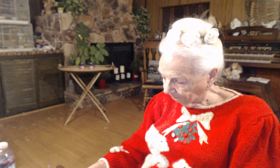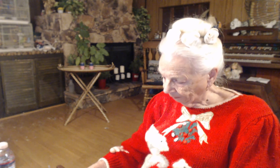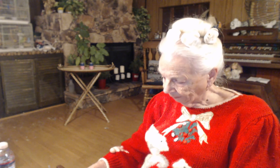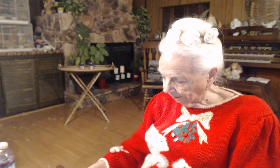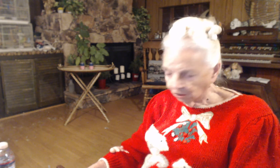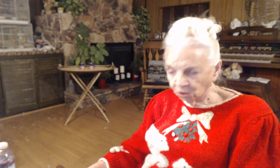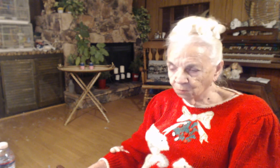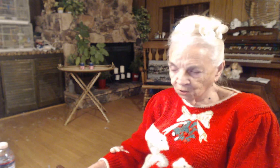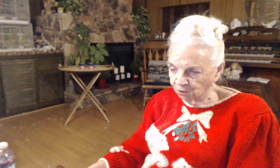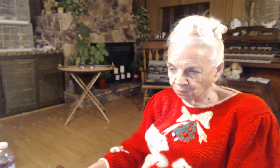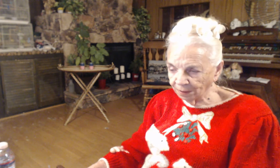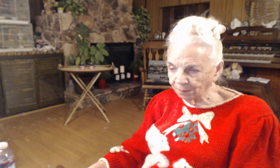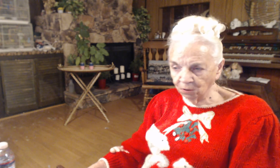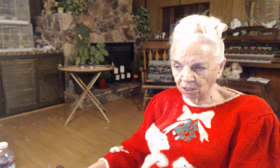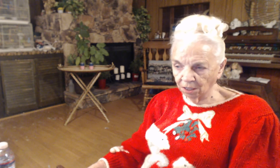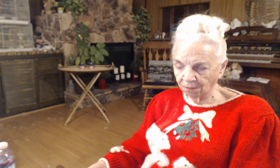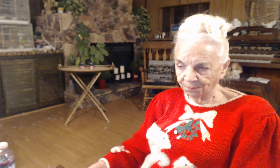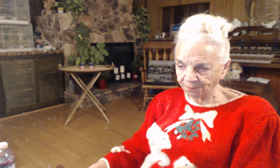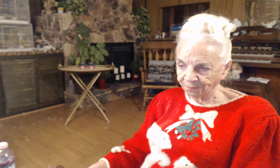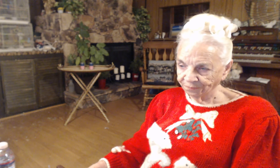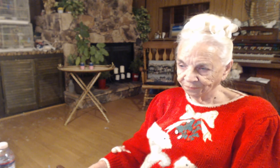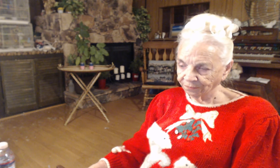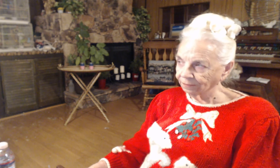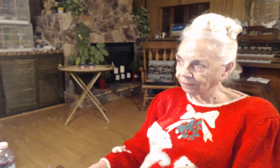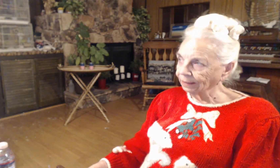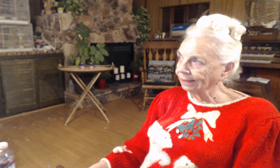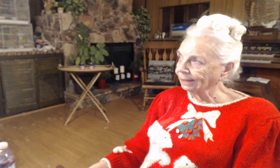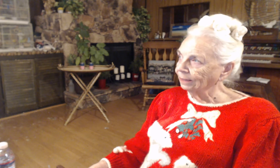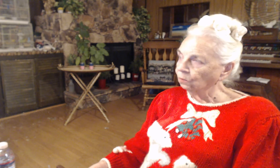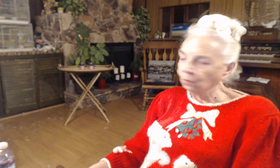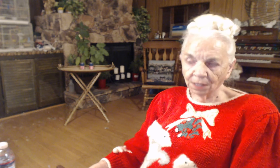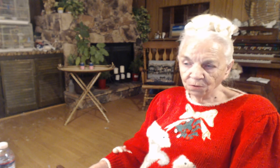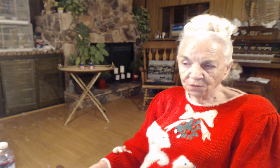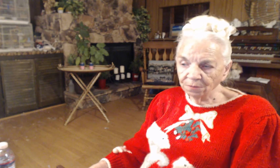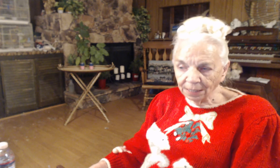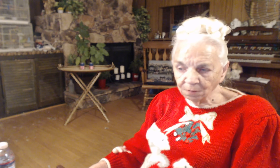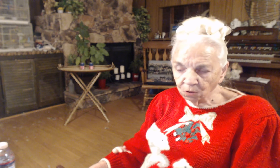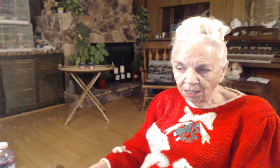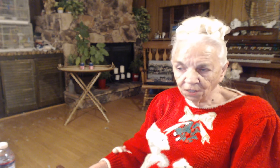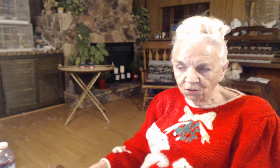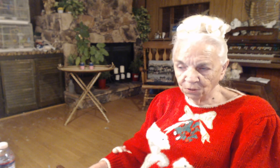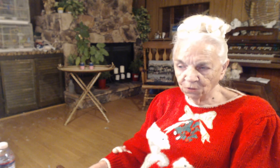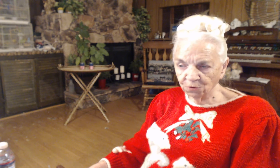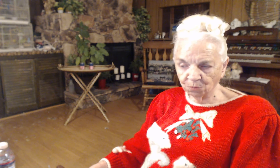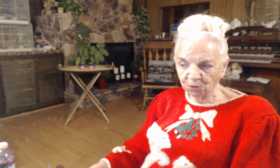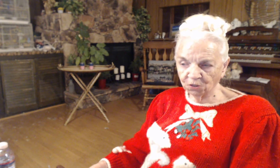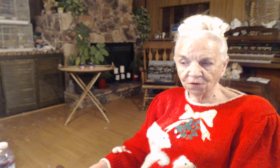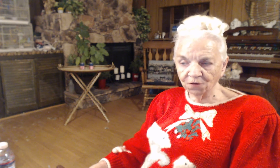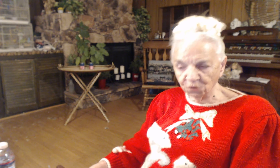You preach where people are. When I was in Bible college we used to preach on the street.